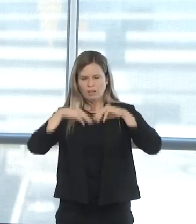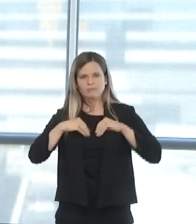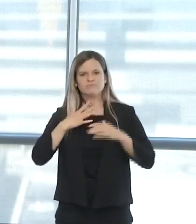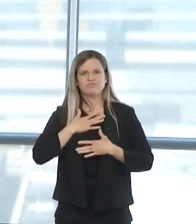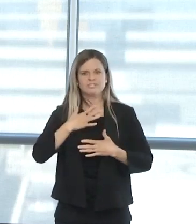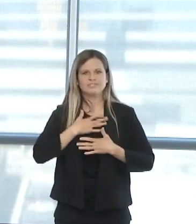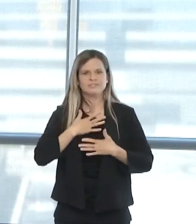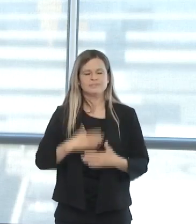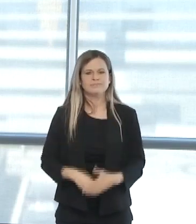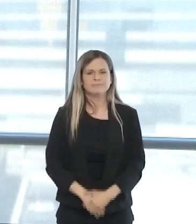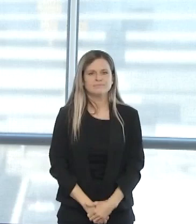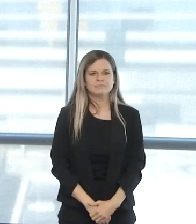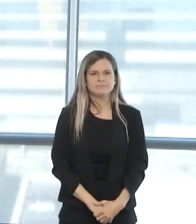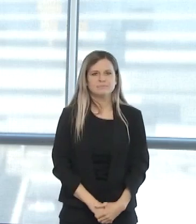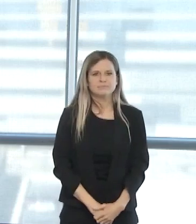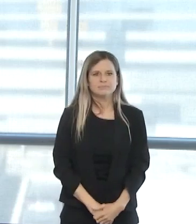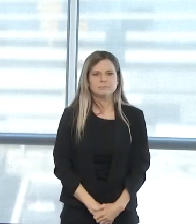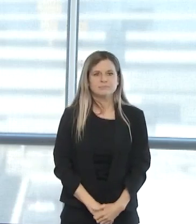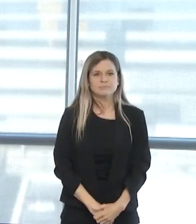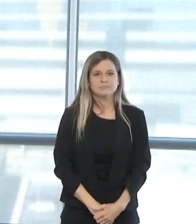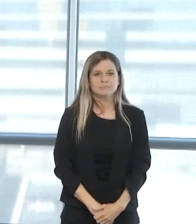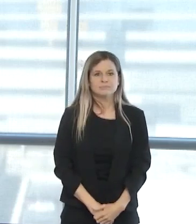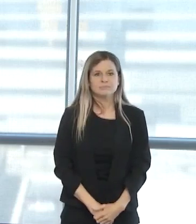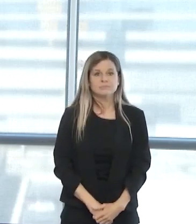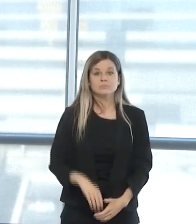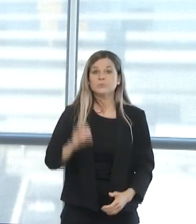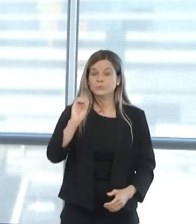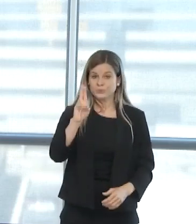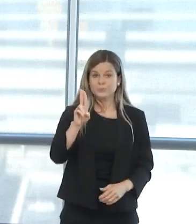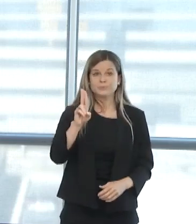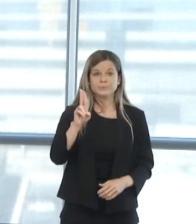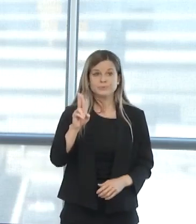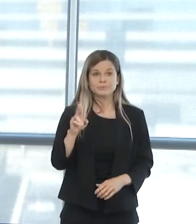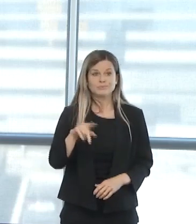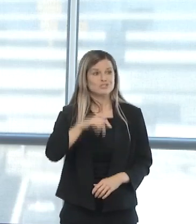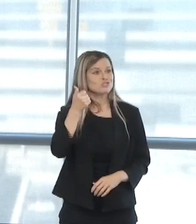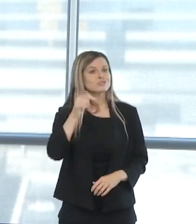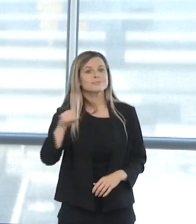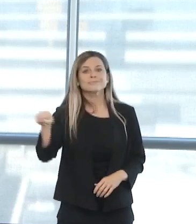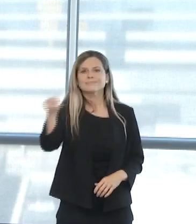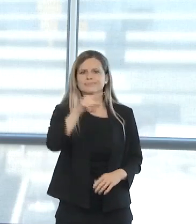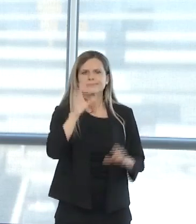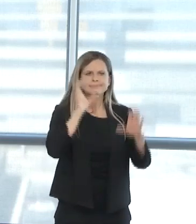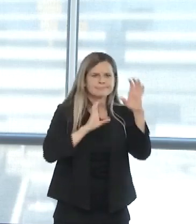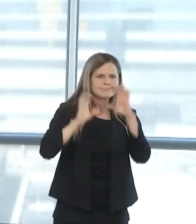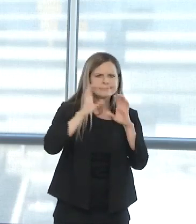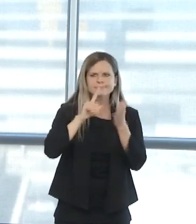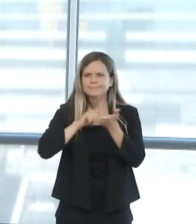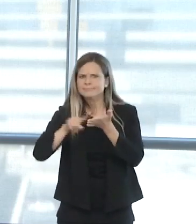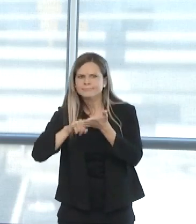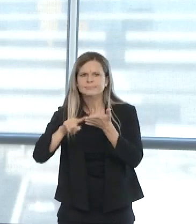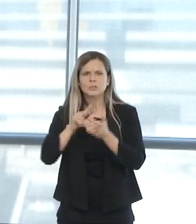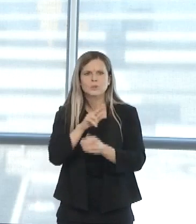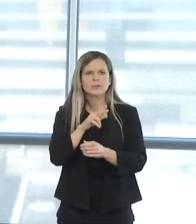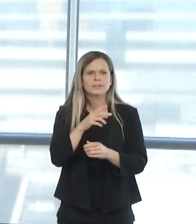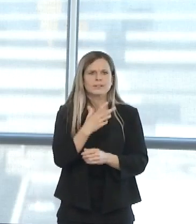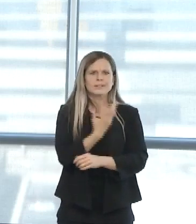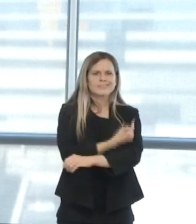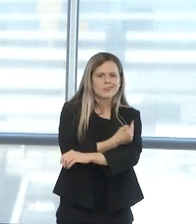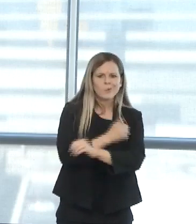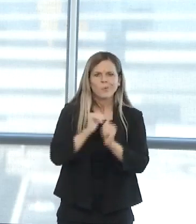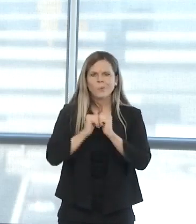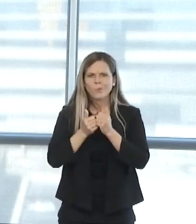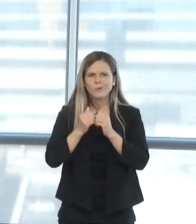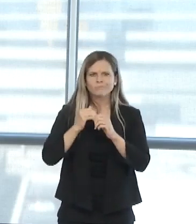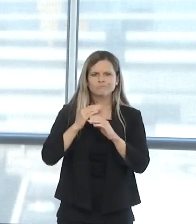While OU and others are pursuing discovery of a vaccine and bringing new treatments to